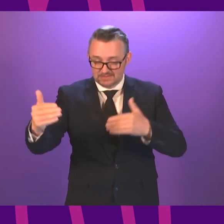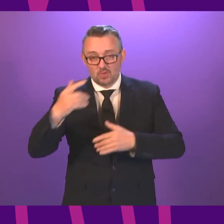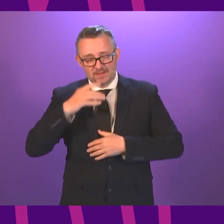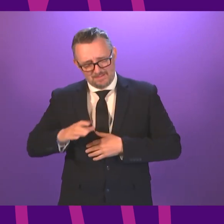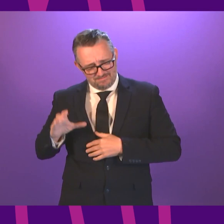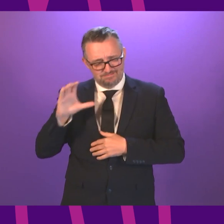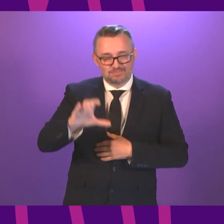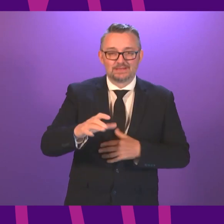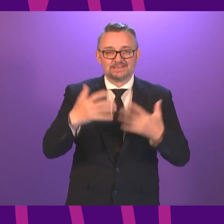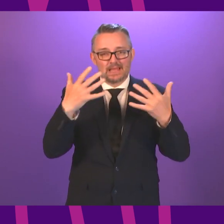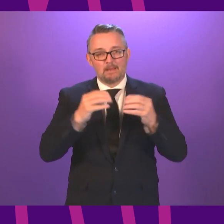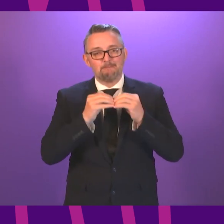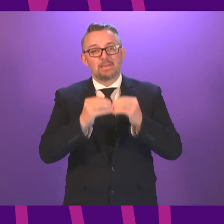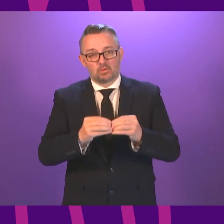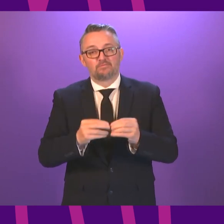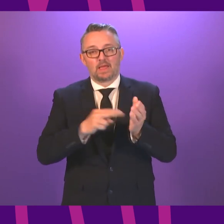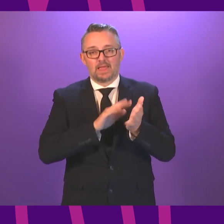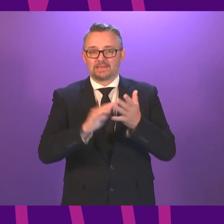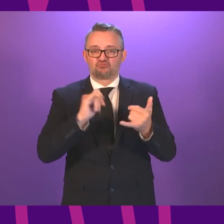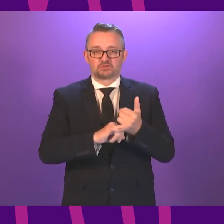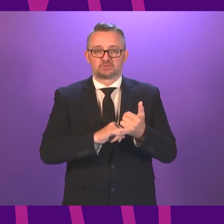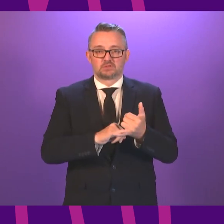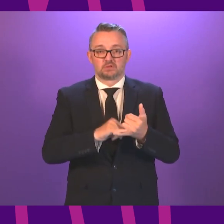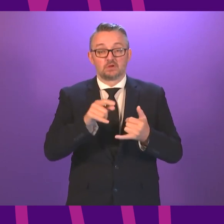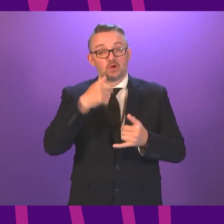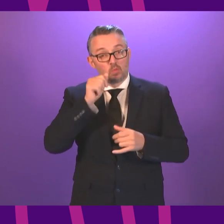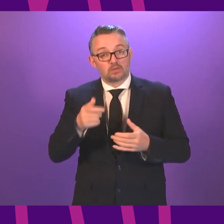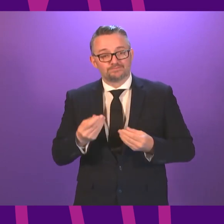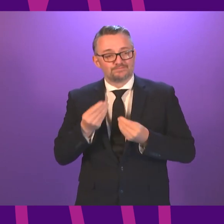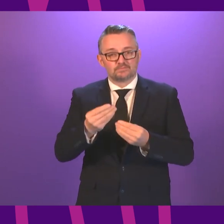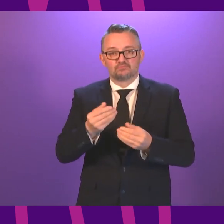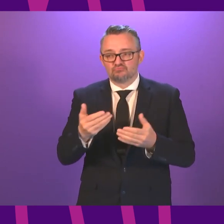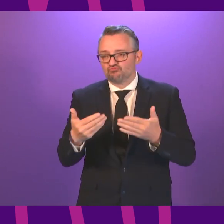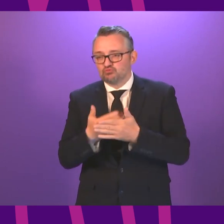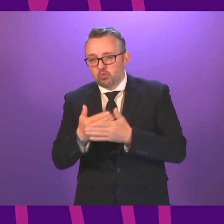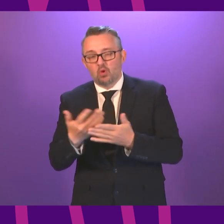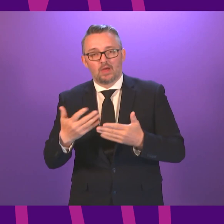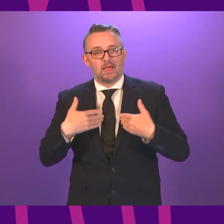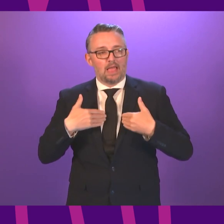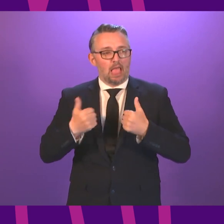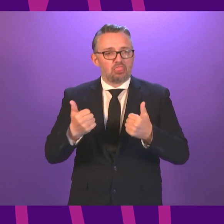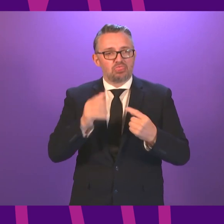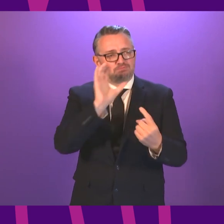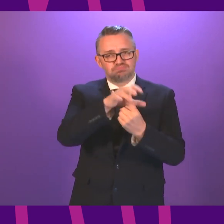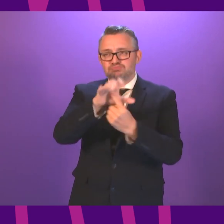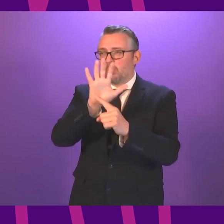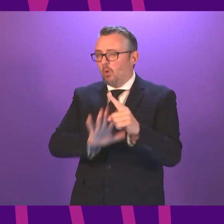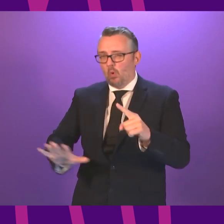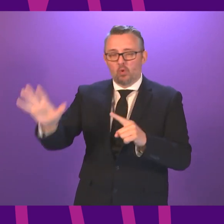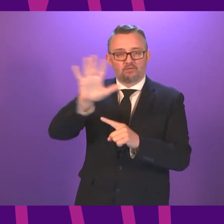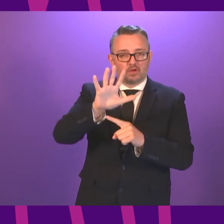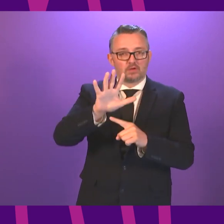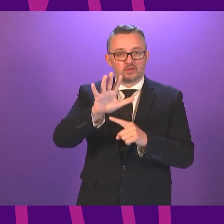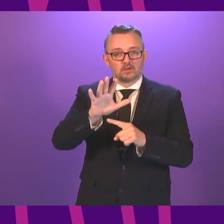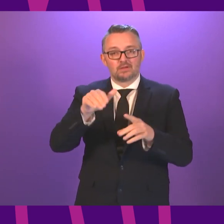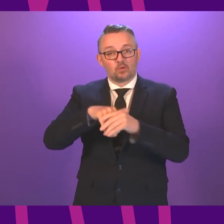in the NHS estate. This will support the renewal and replacement of health facilities across the country, including